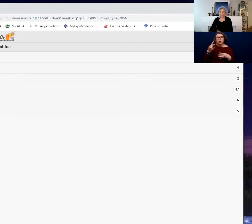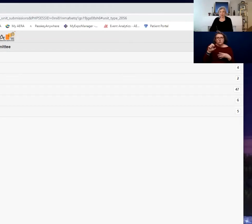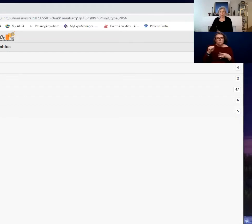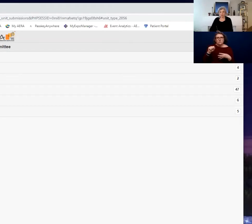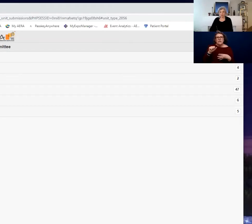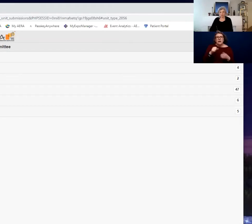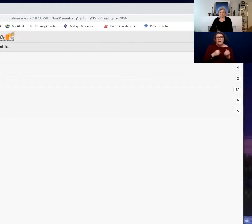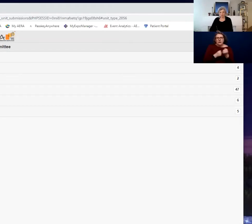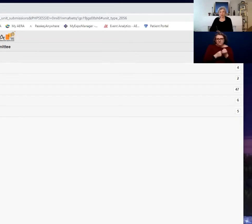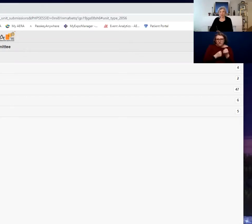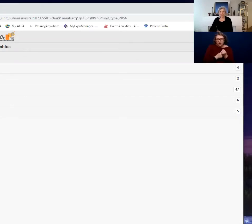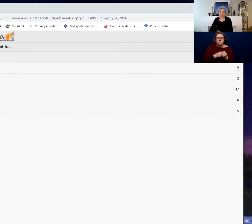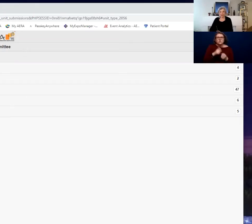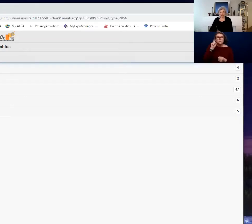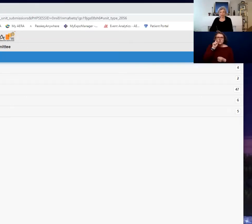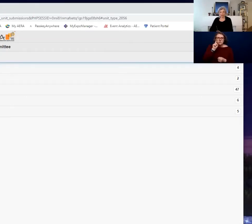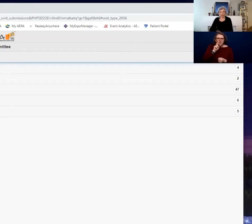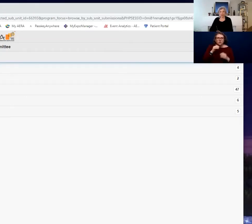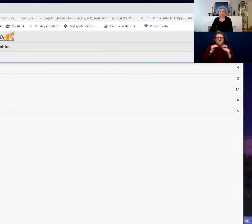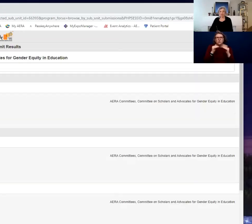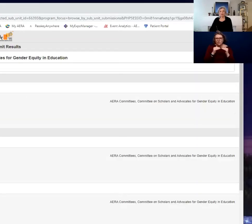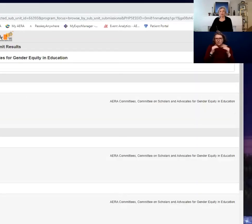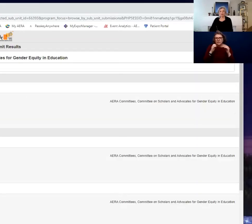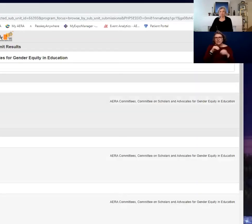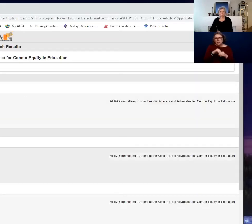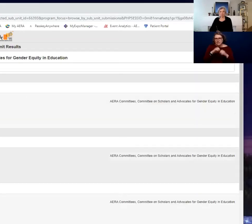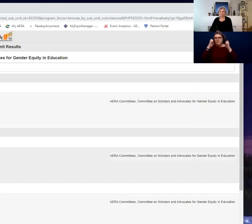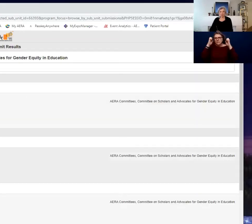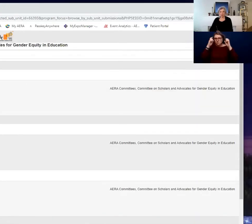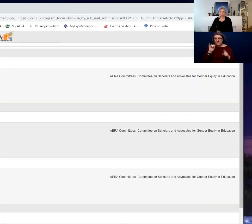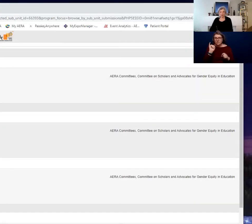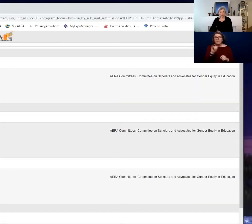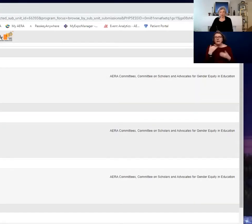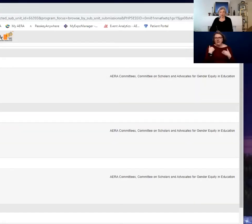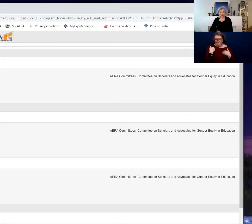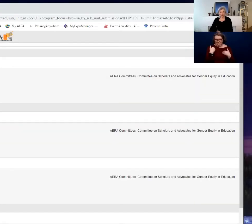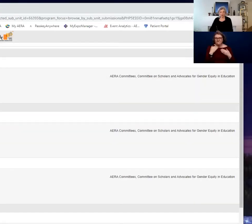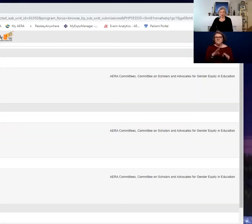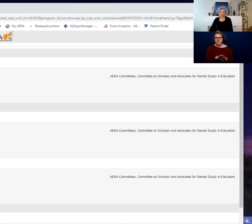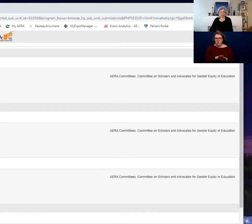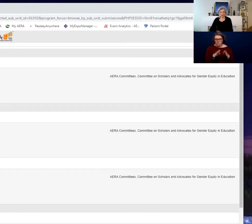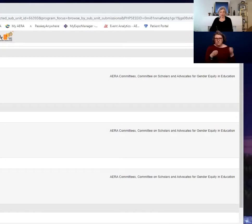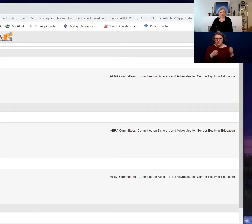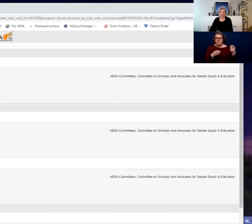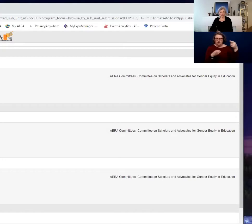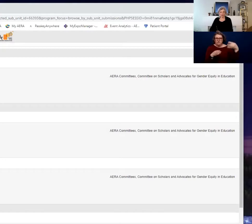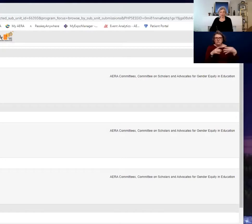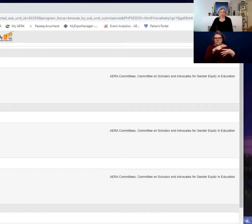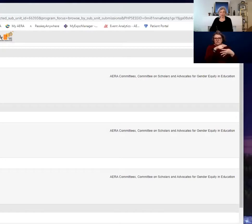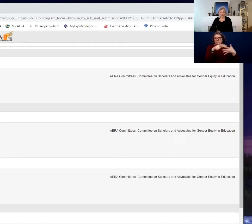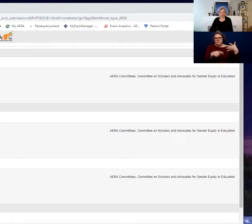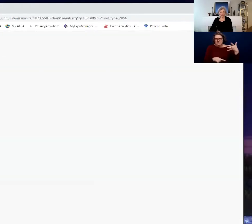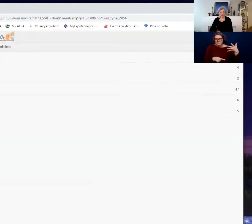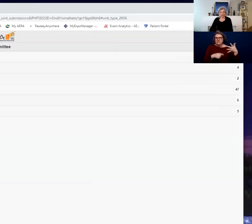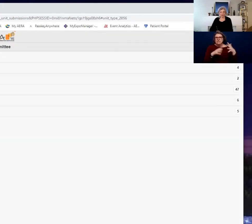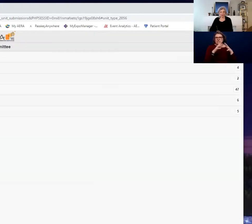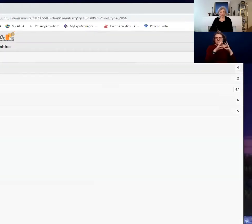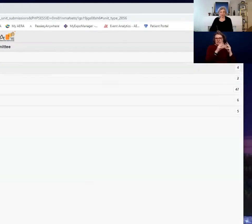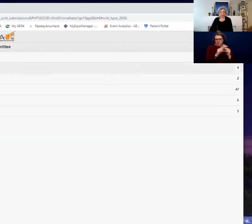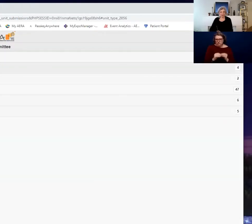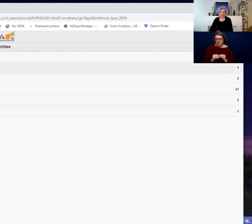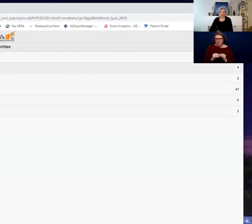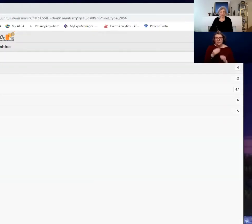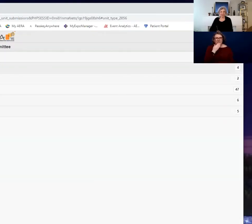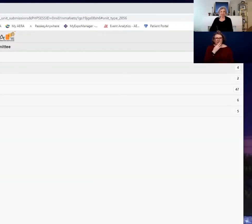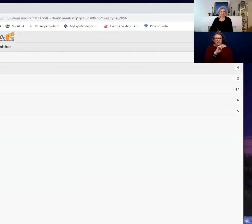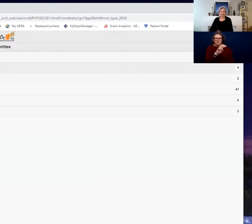an open submission and an allocation. The Committee on, and those are the sessions for that committee. Thanks,